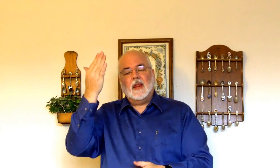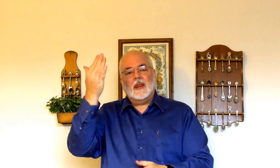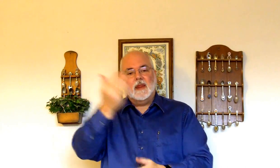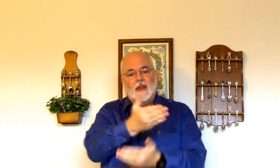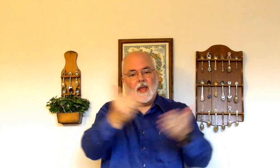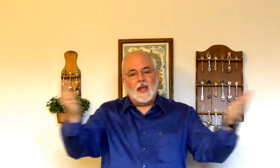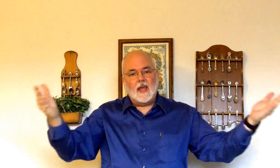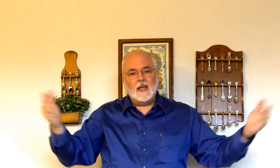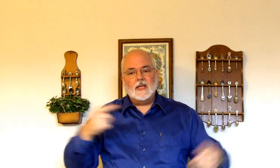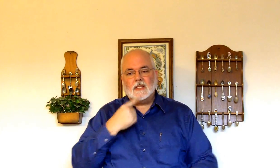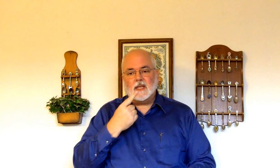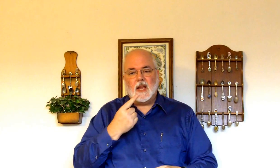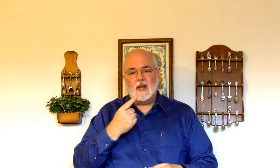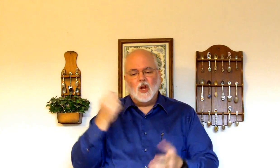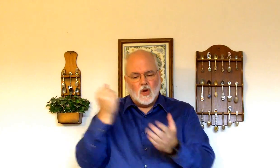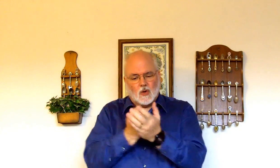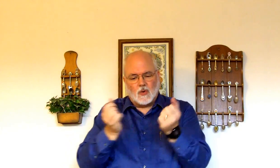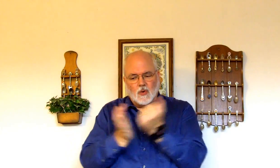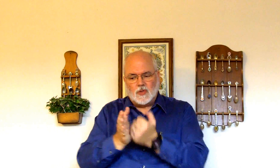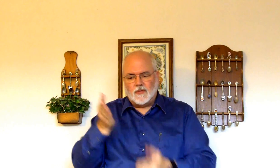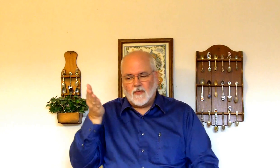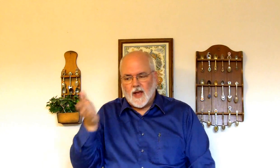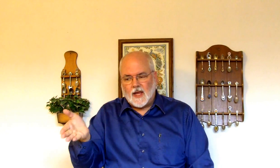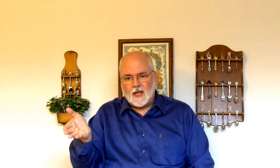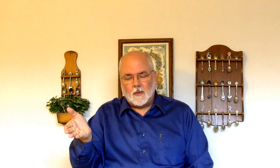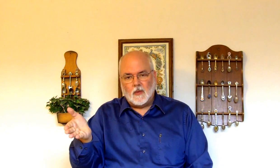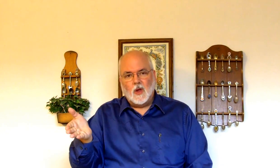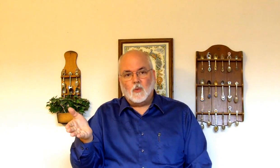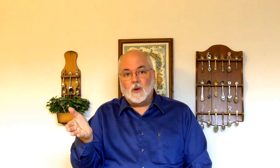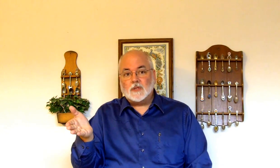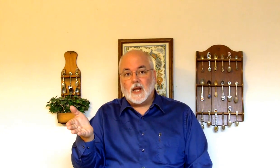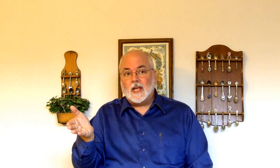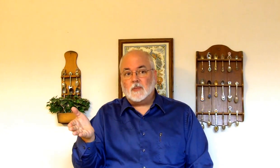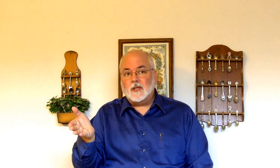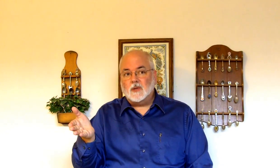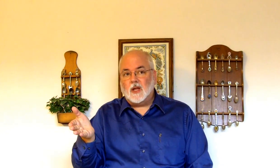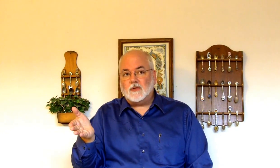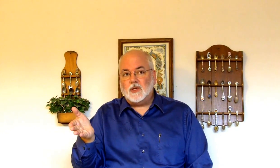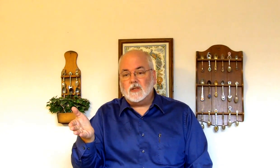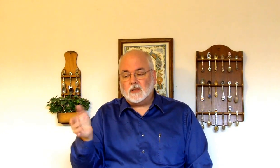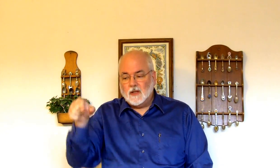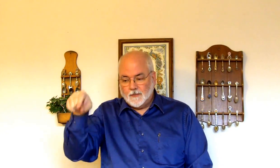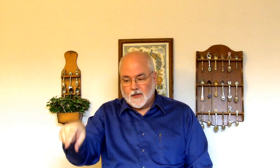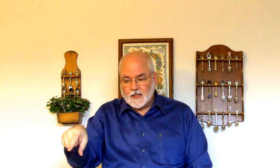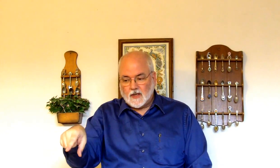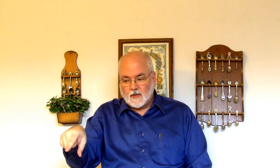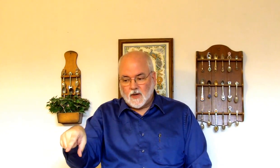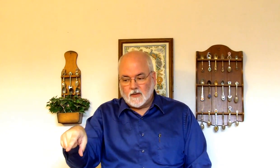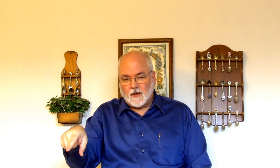They. Said. Crucify him. Where was the last place you left Jesus? Sitting right there.